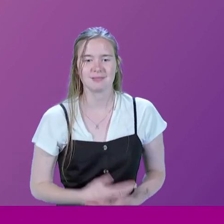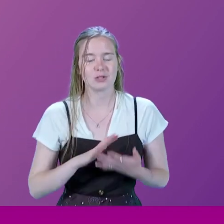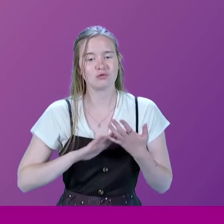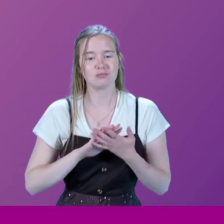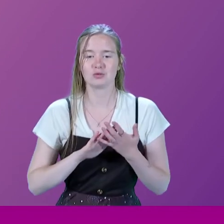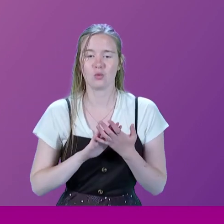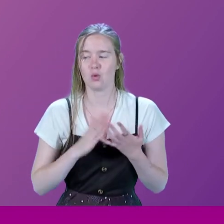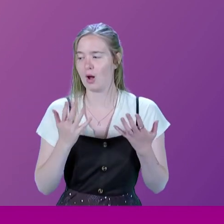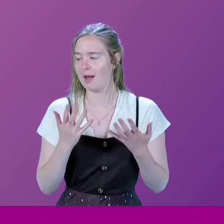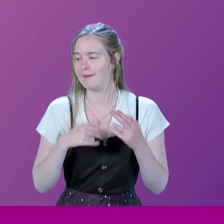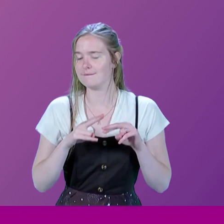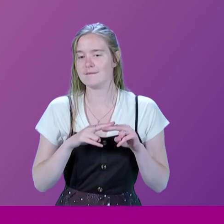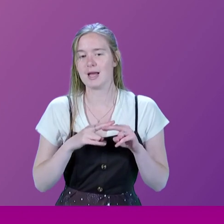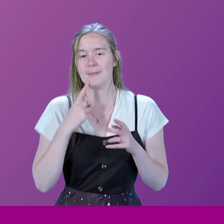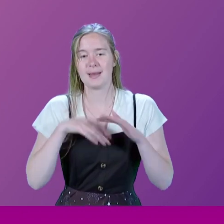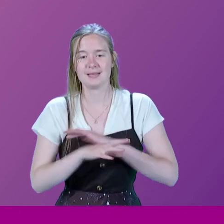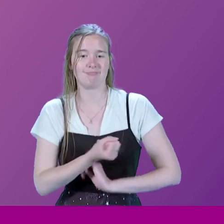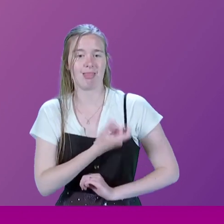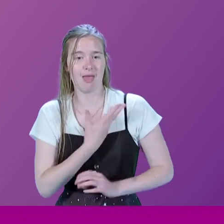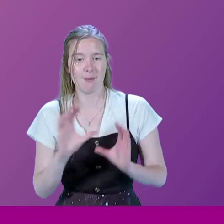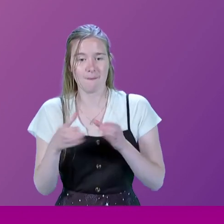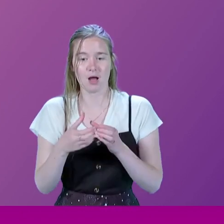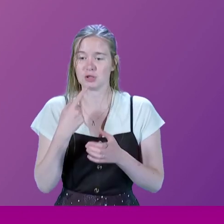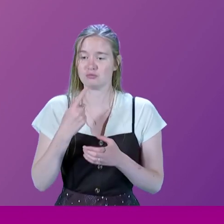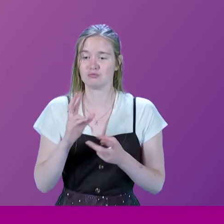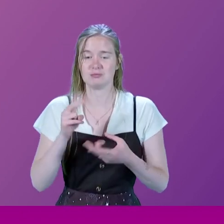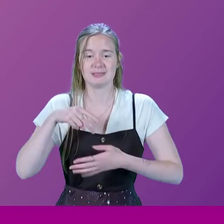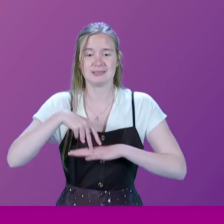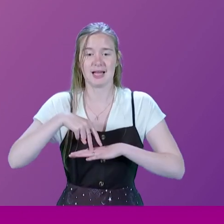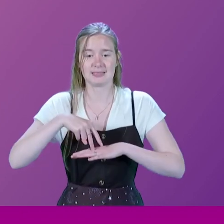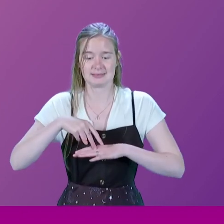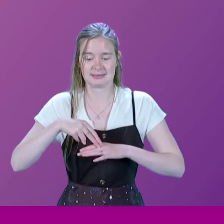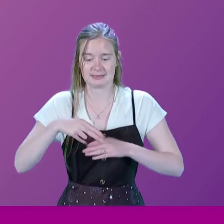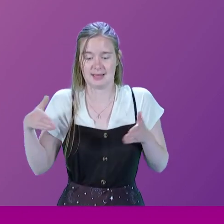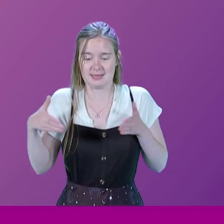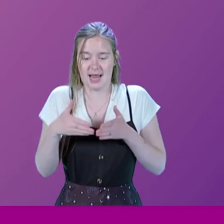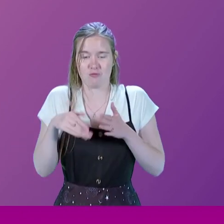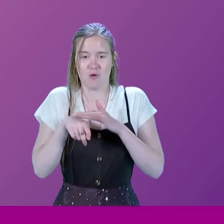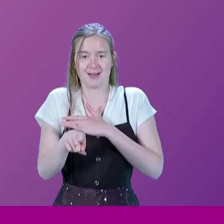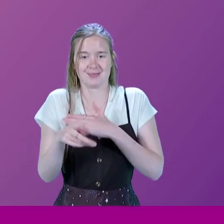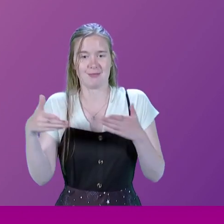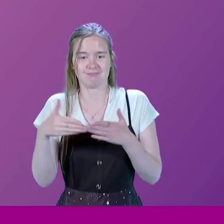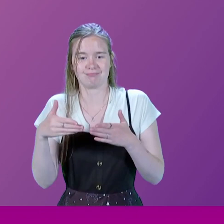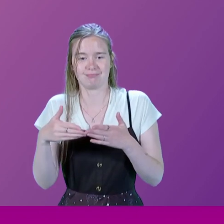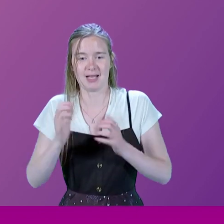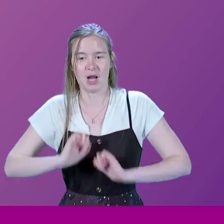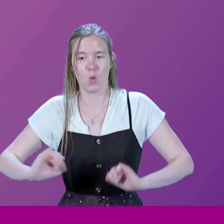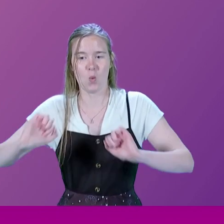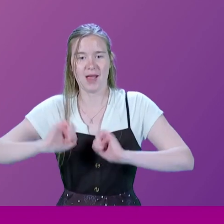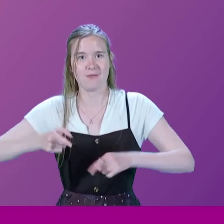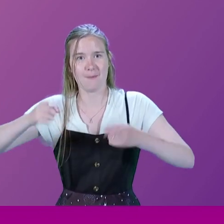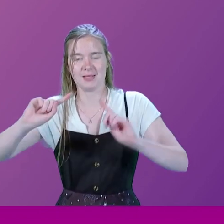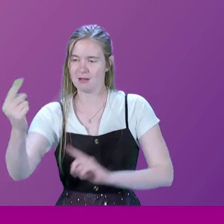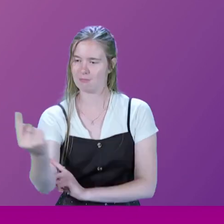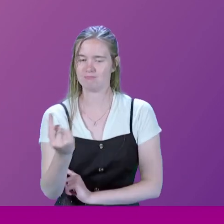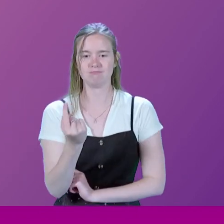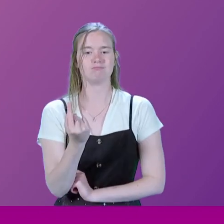at the moment in the Labour Party, I simply stand at the narrow exit of the other party and I wait for the minister to come